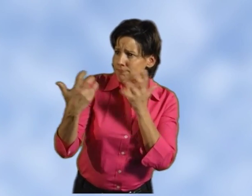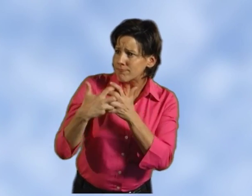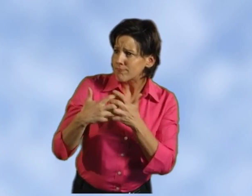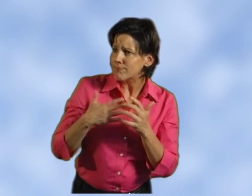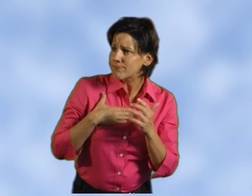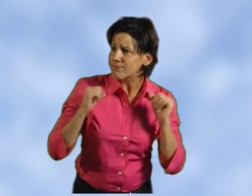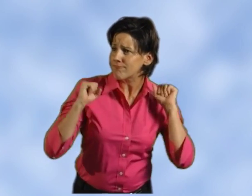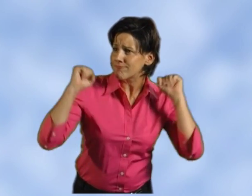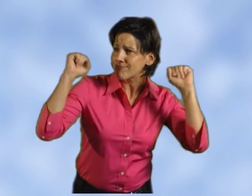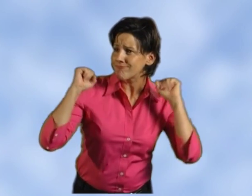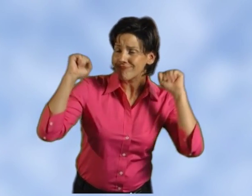disease.